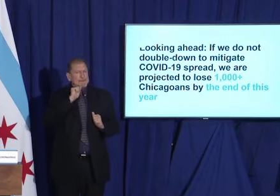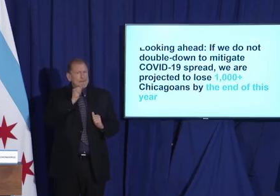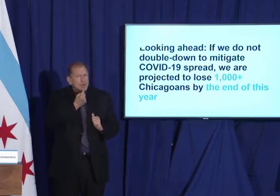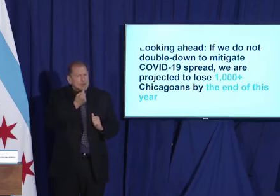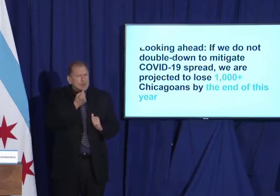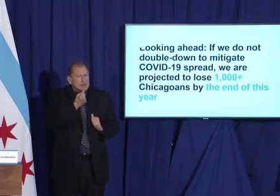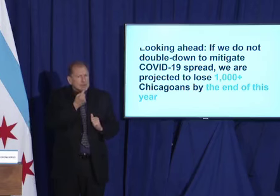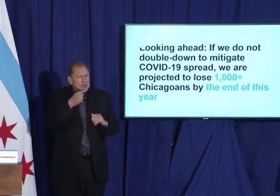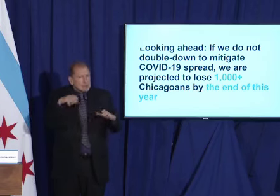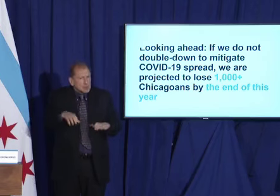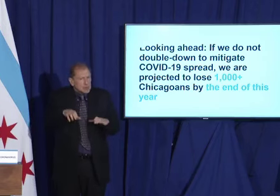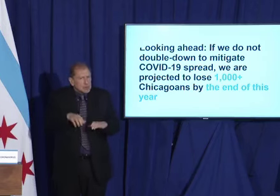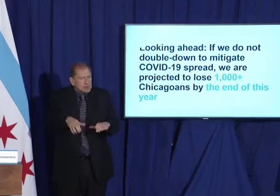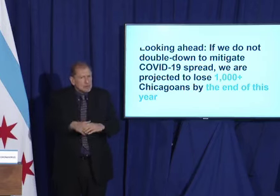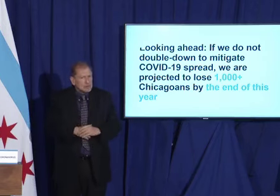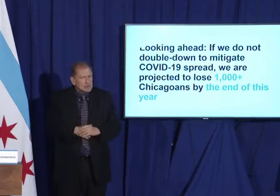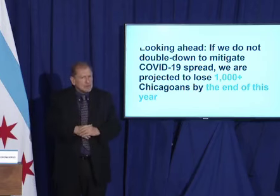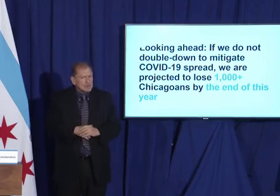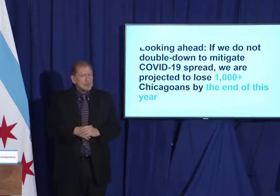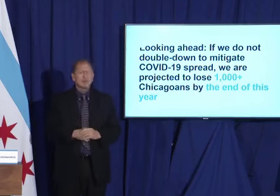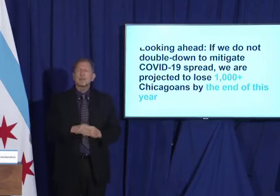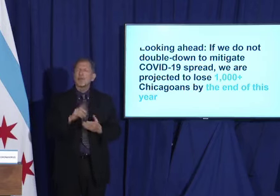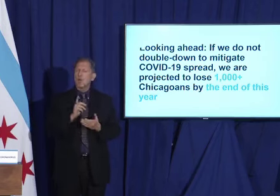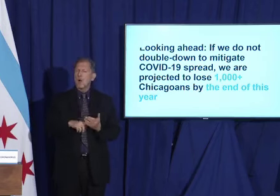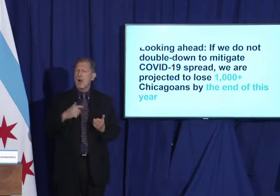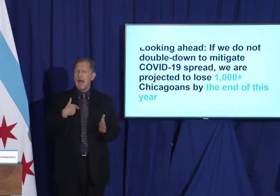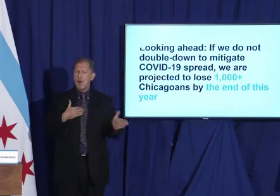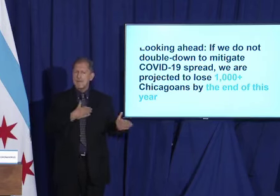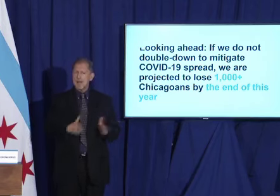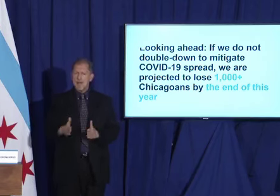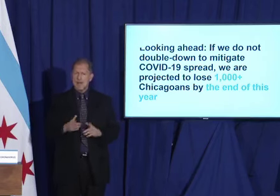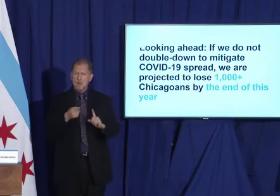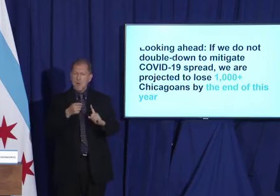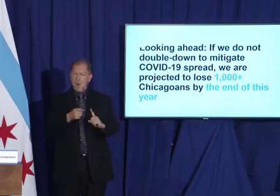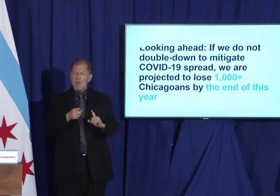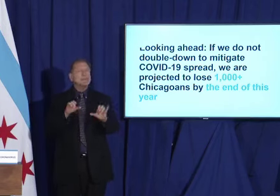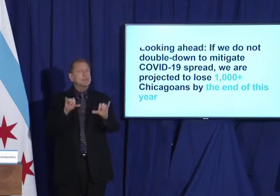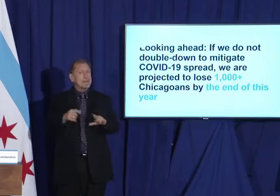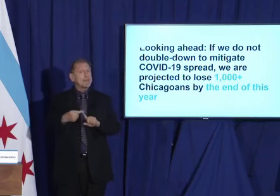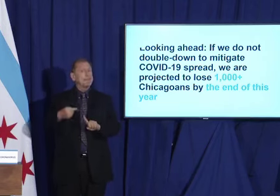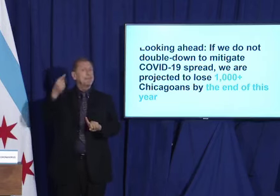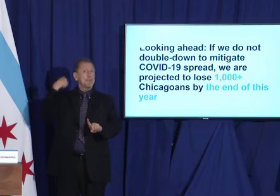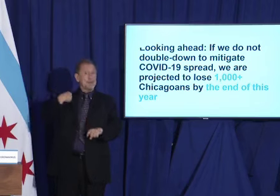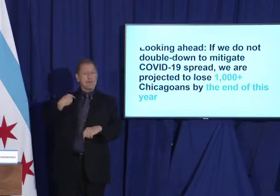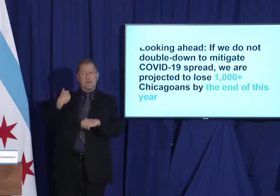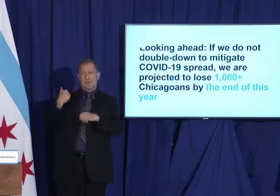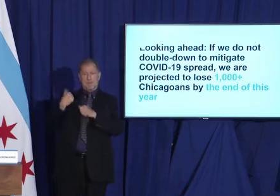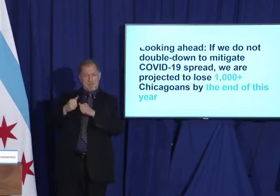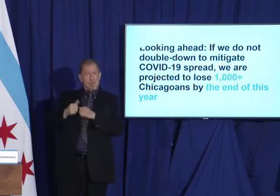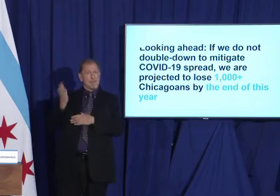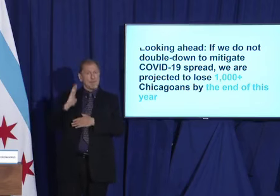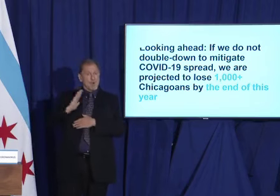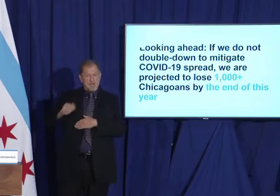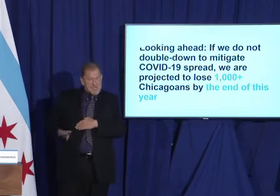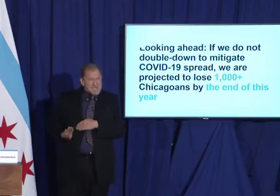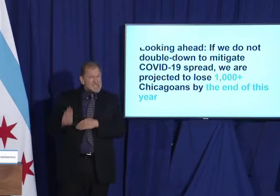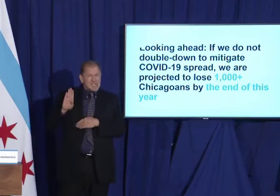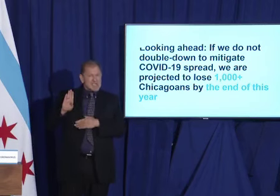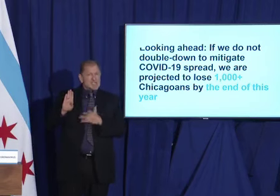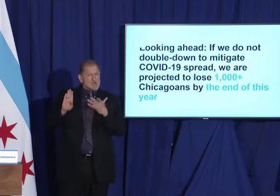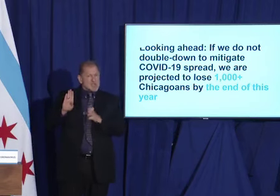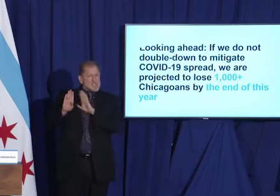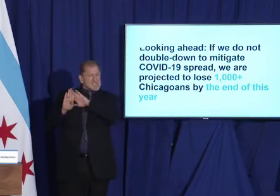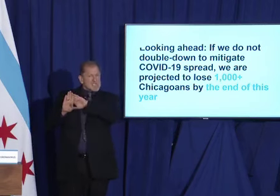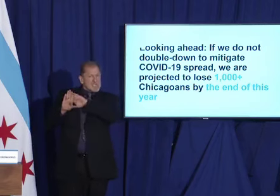is the same as it was during the early days of this pandemic, and that is to bend the curve. We are back